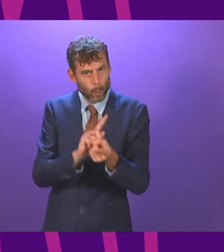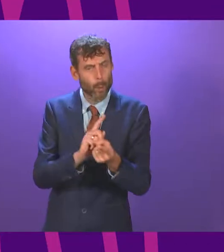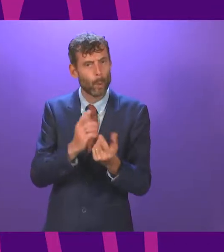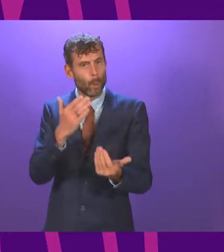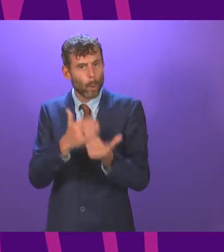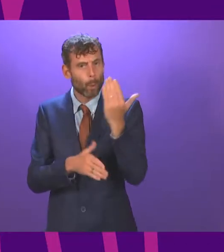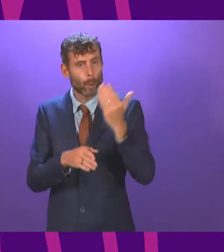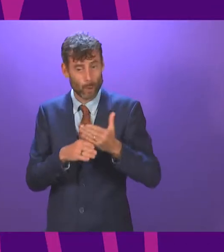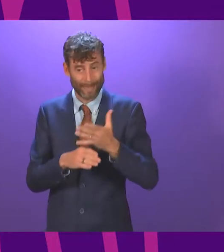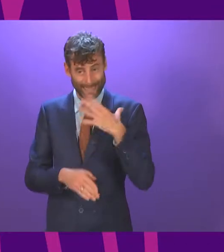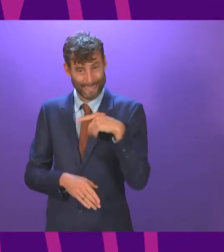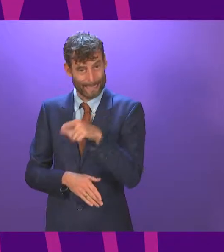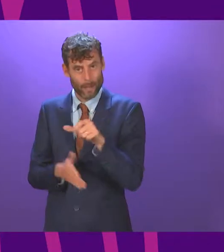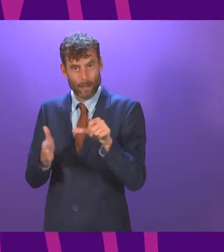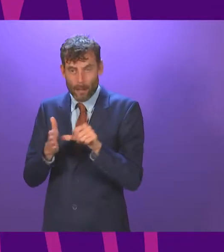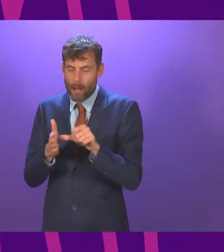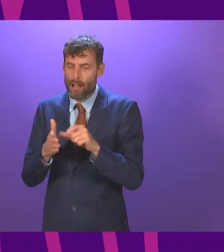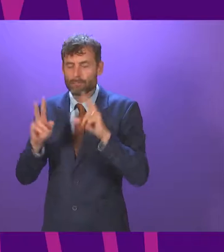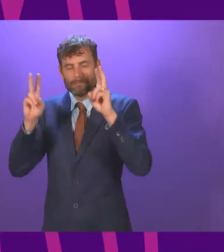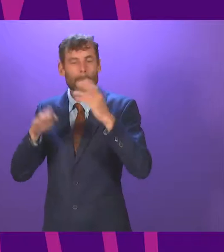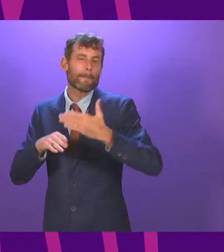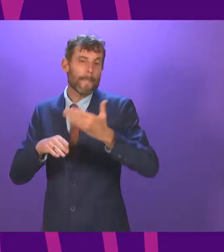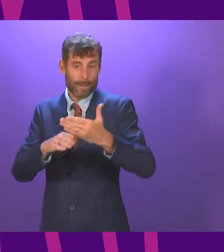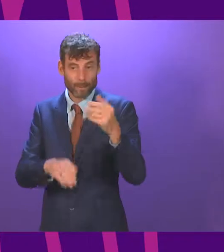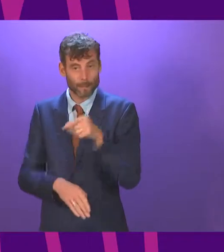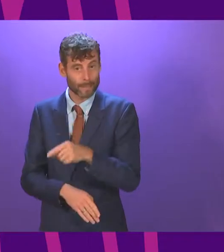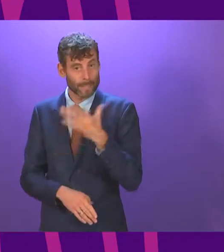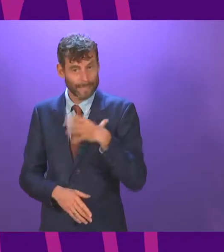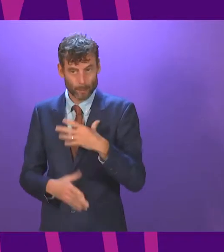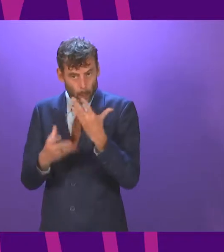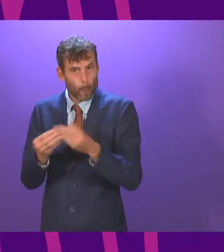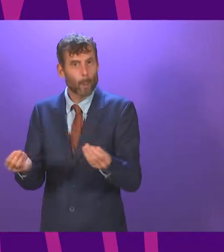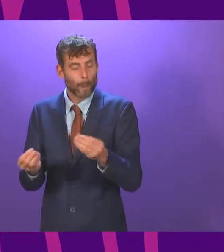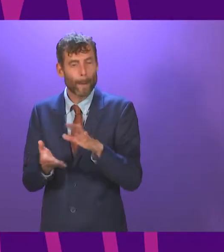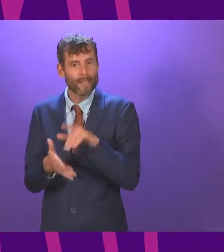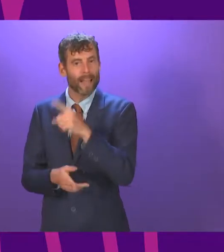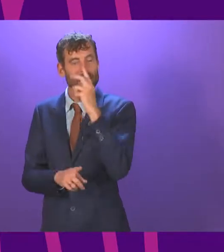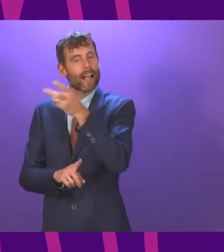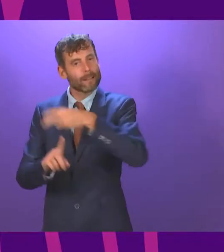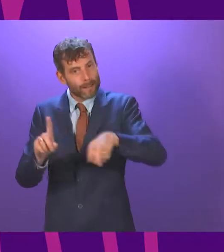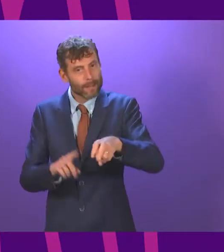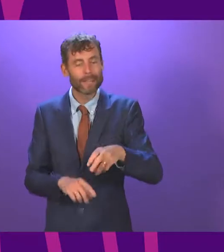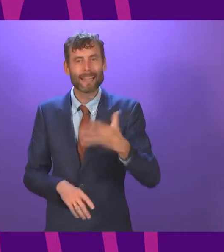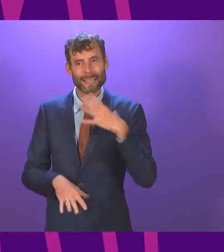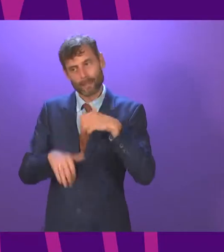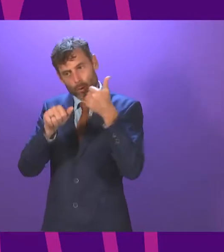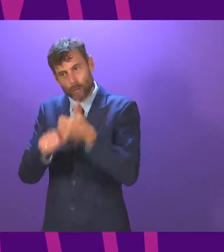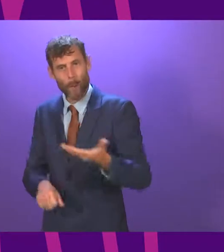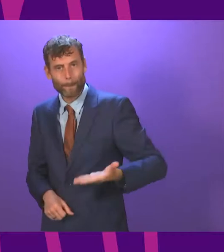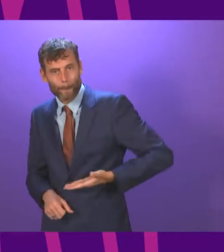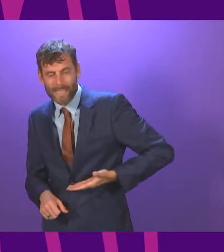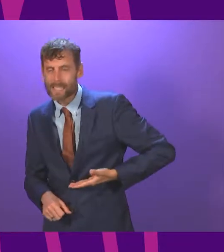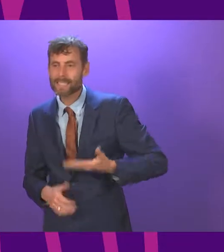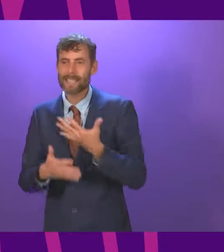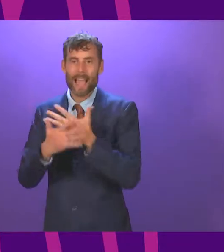time to waste. A welcome to the additional financial support provided so far by this Government to help businesses and innovators.